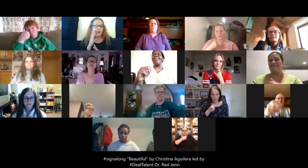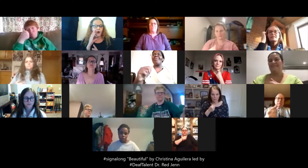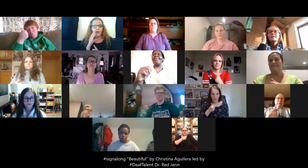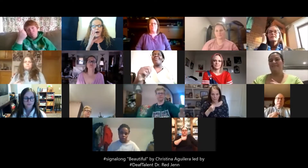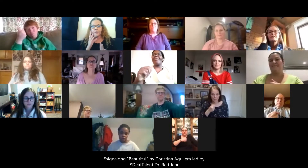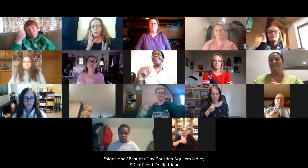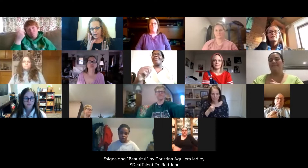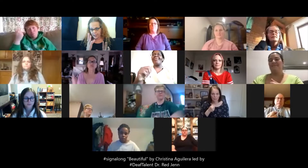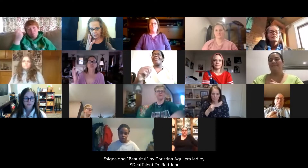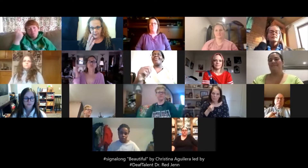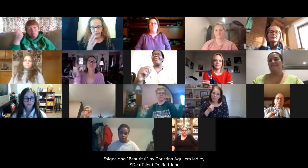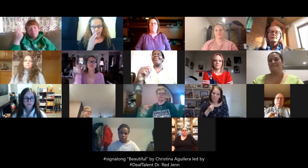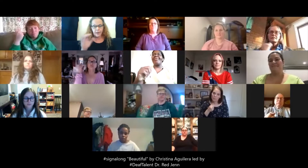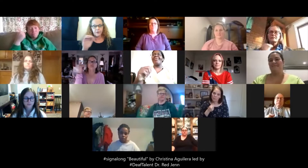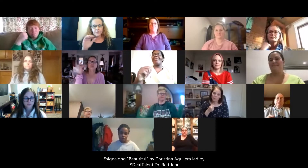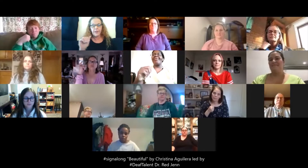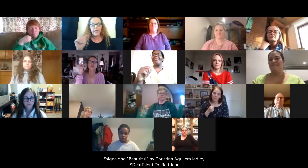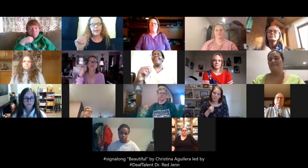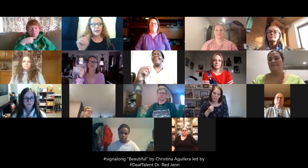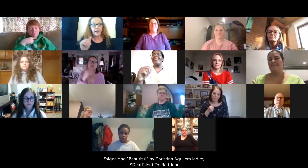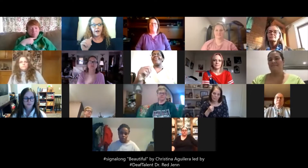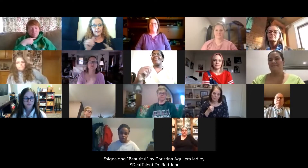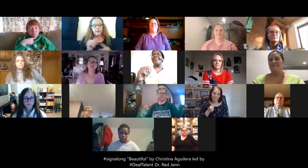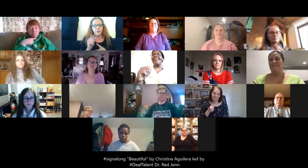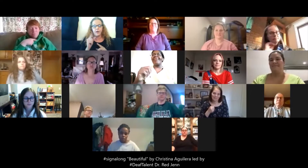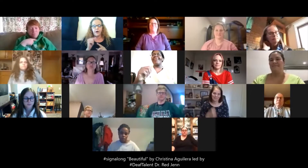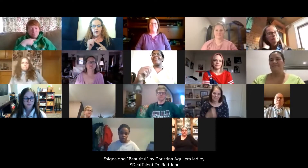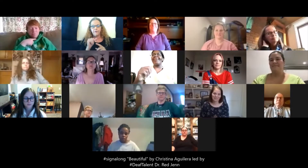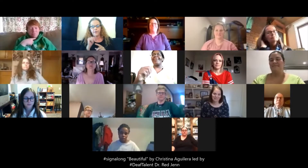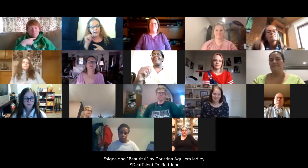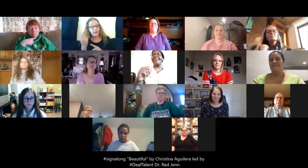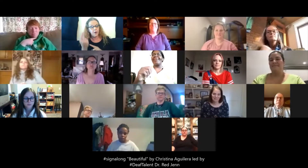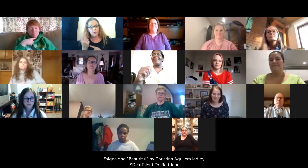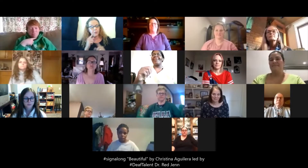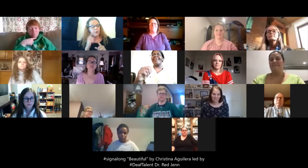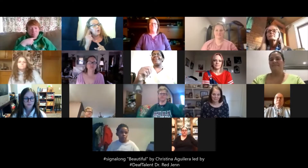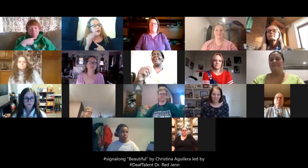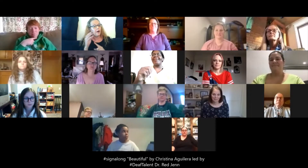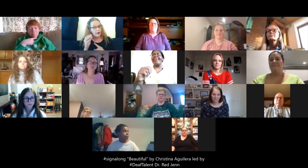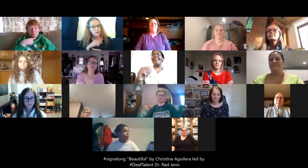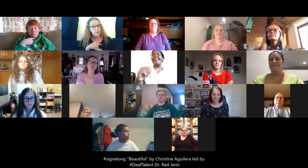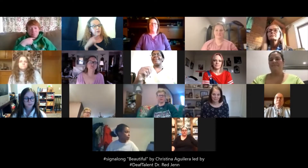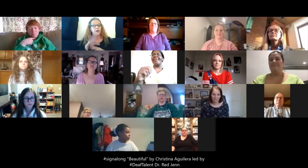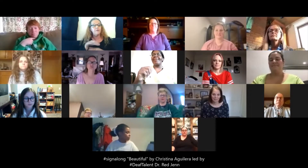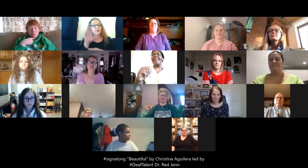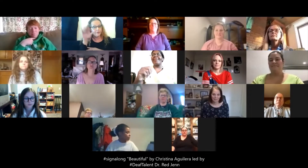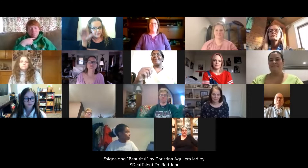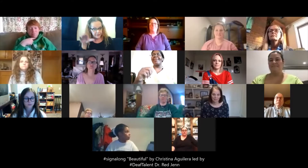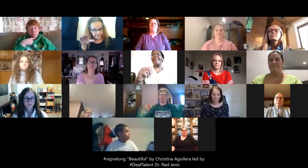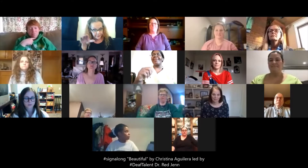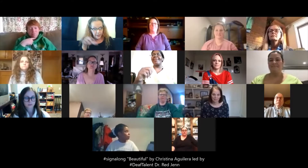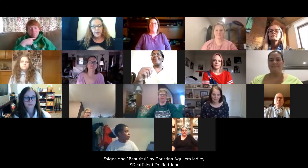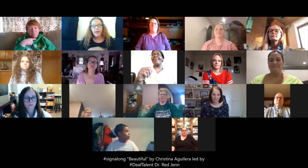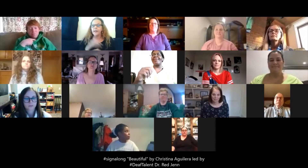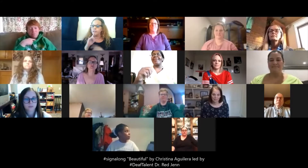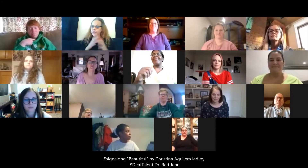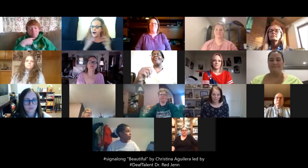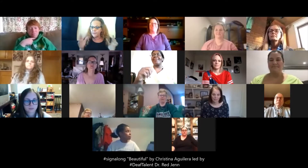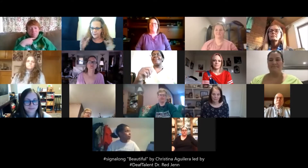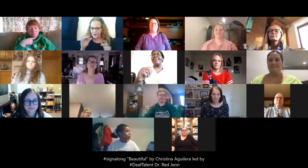know, by the way, that Christina Aguilera is one of, not the only, but one of the Queens of Riffs. There's a lot of them